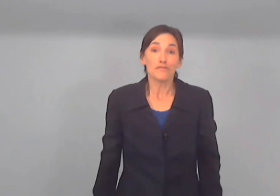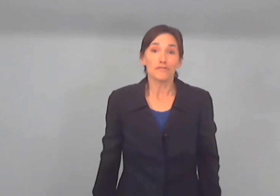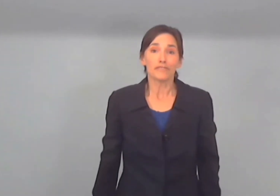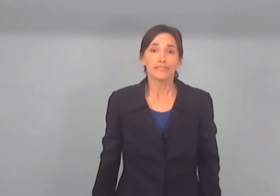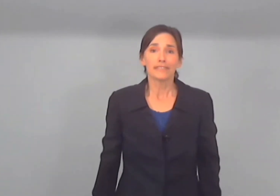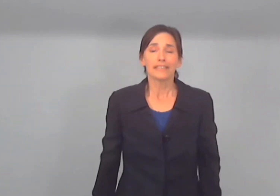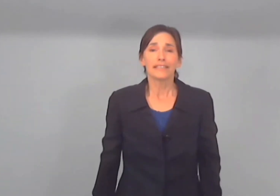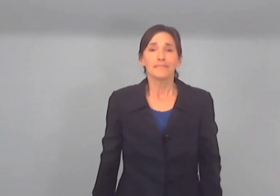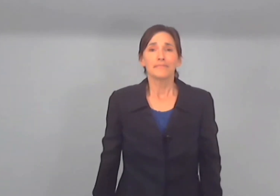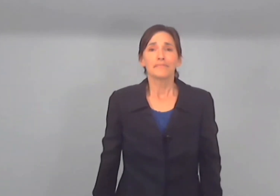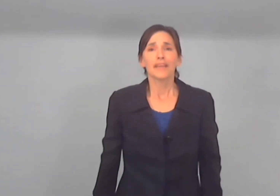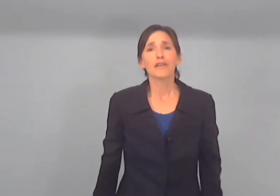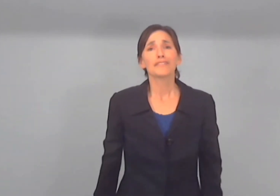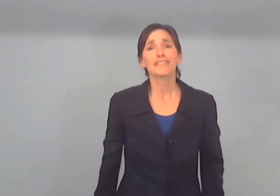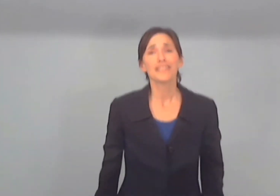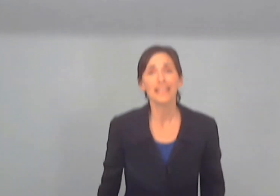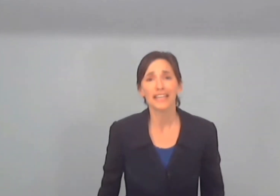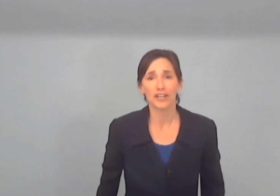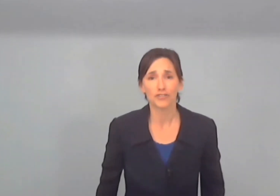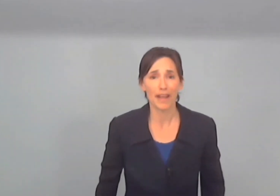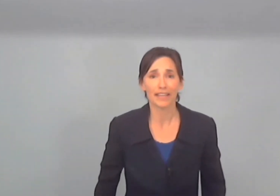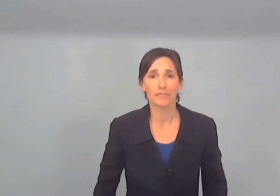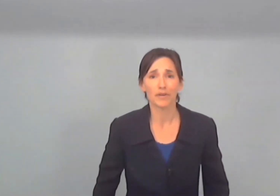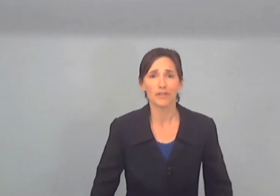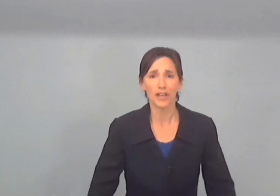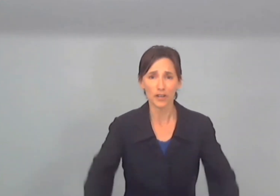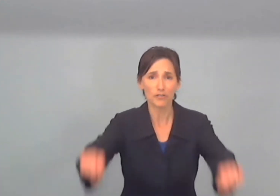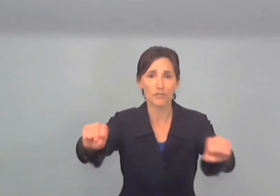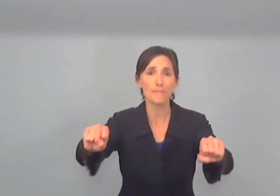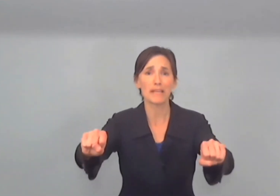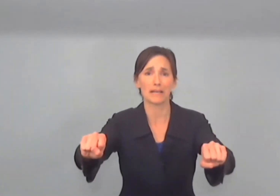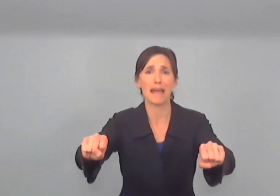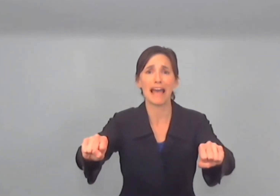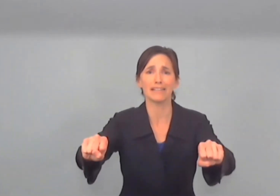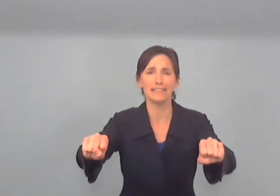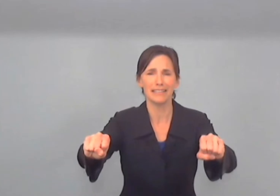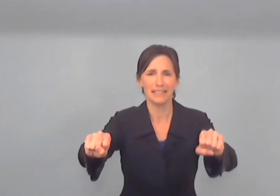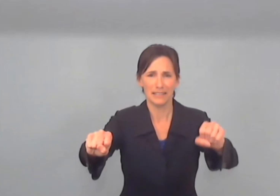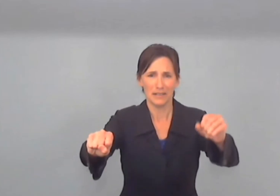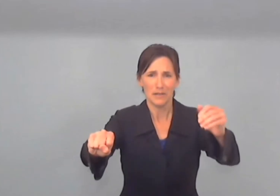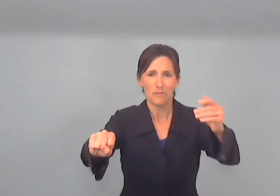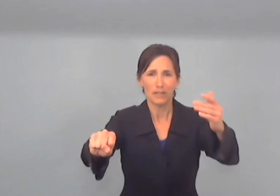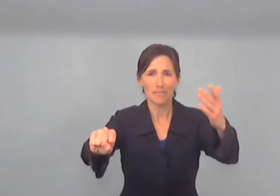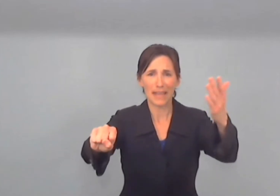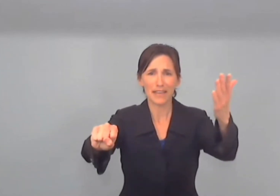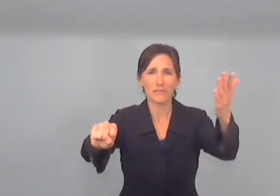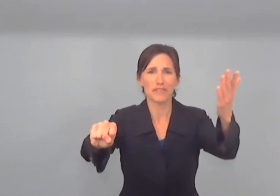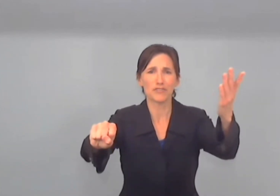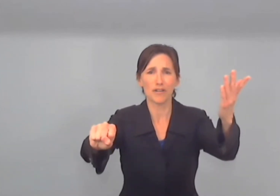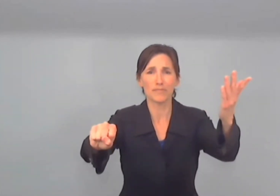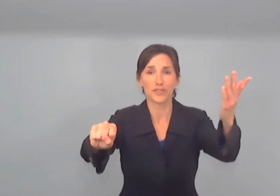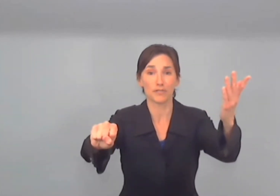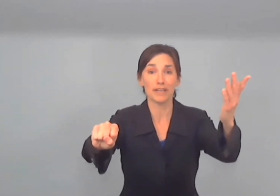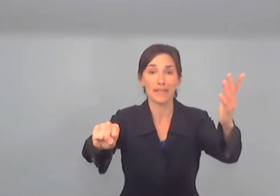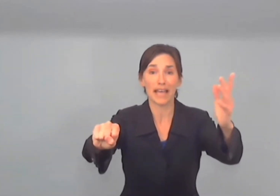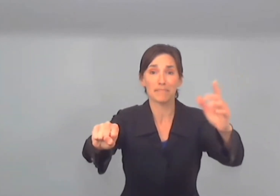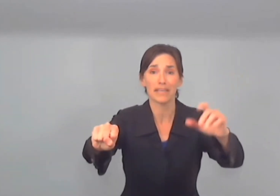I was sitting in a dragon boat gripping a paddle while a man with a drum screamed at me